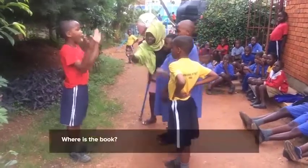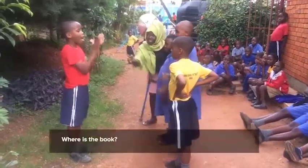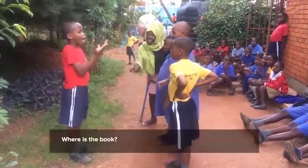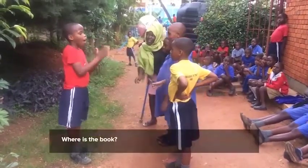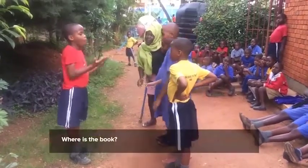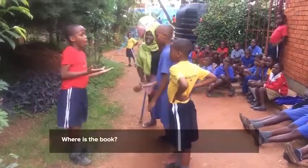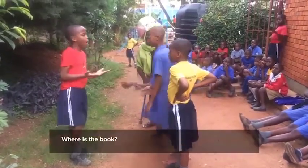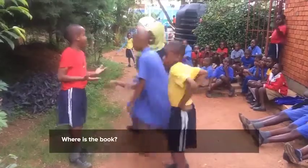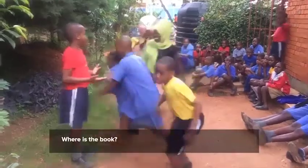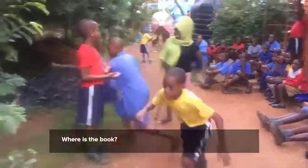Where is the book?